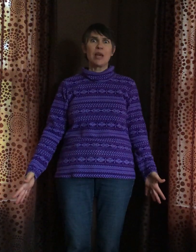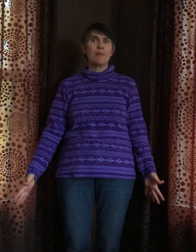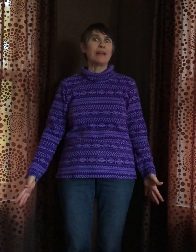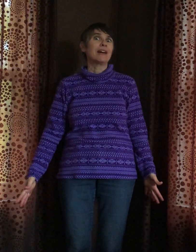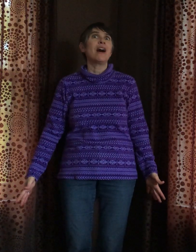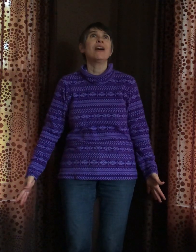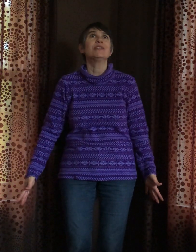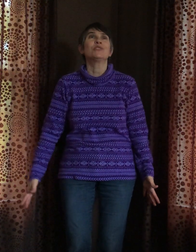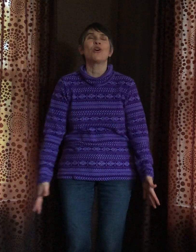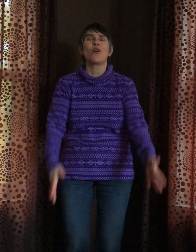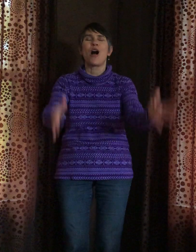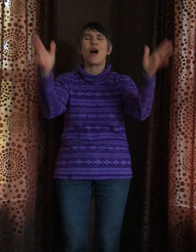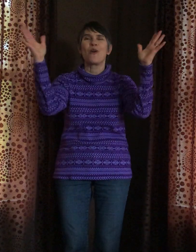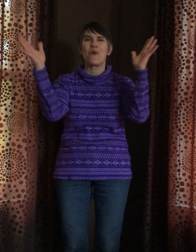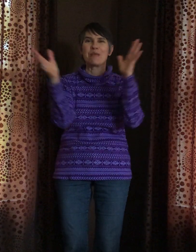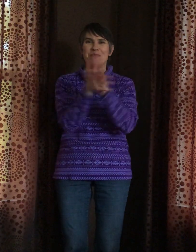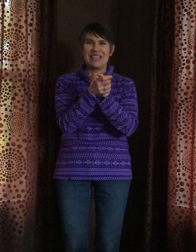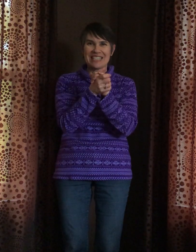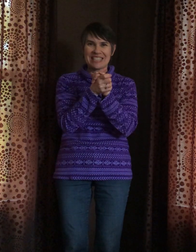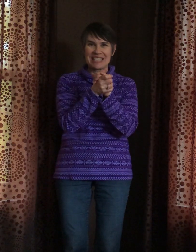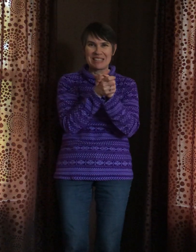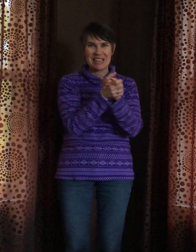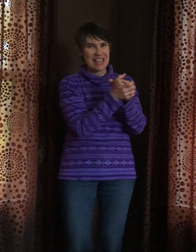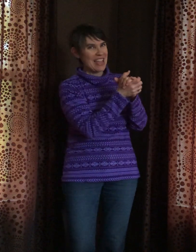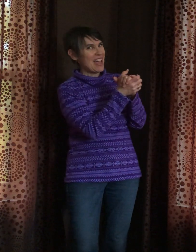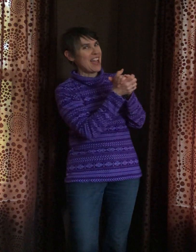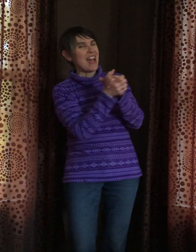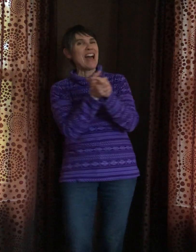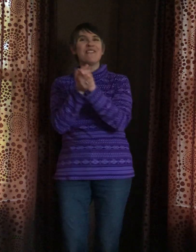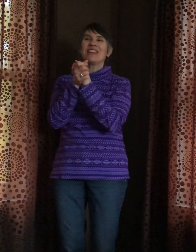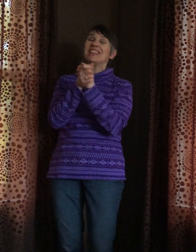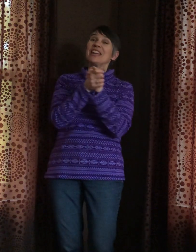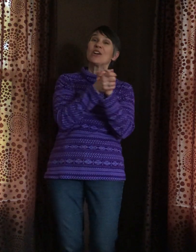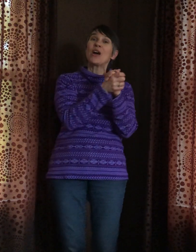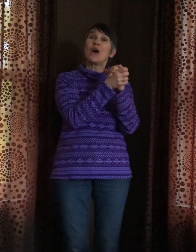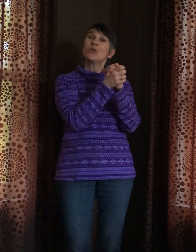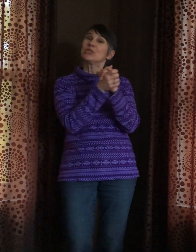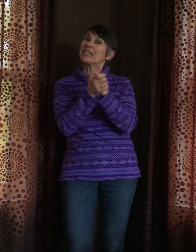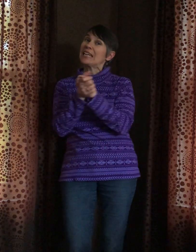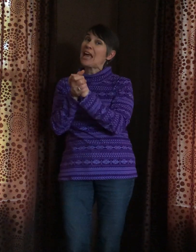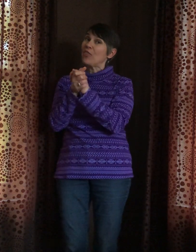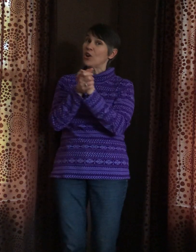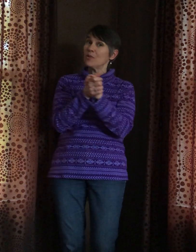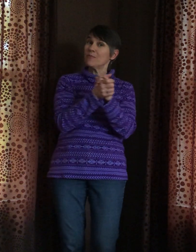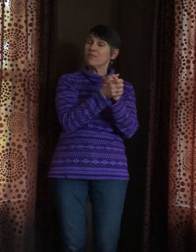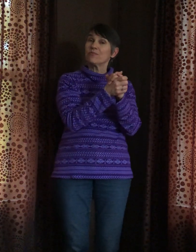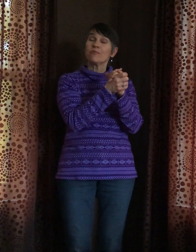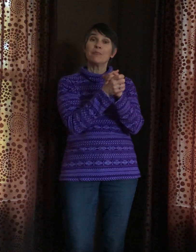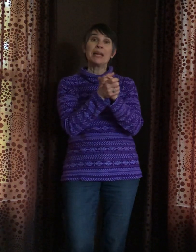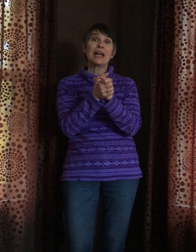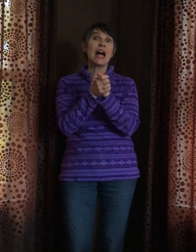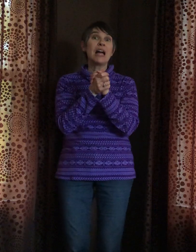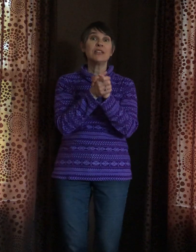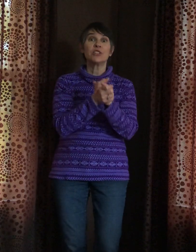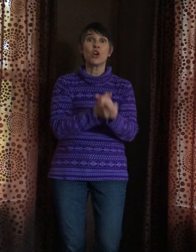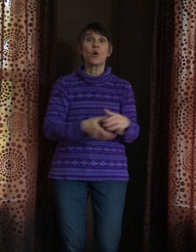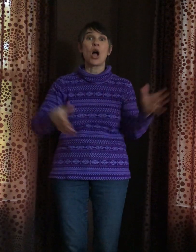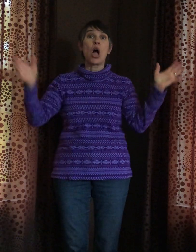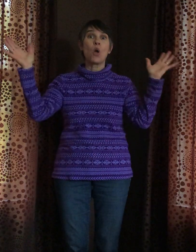because you're all one piece. Everything grows together because you're all